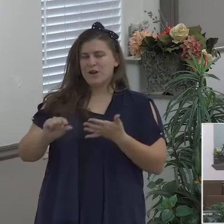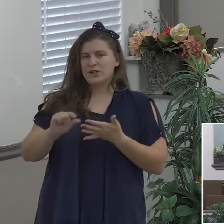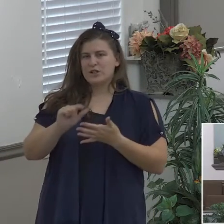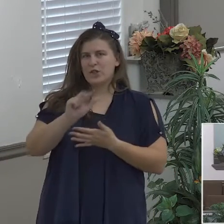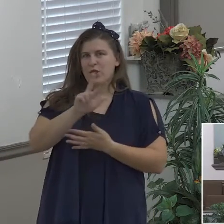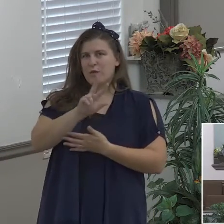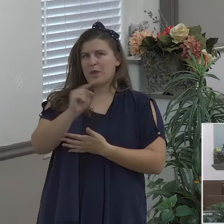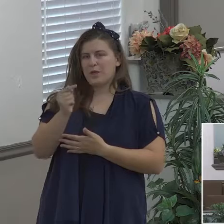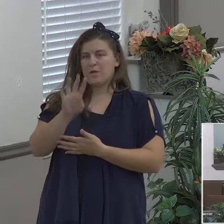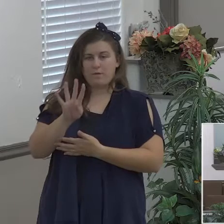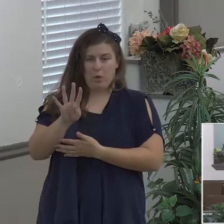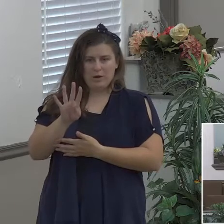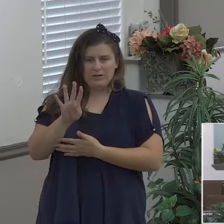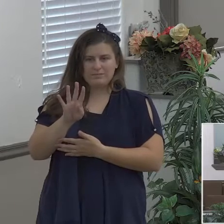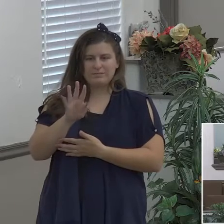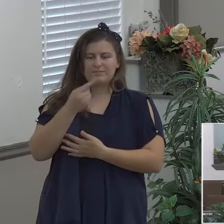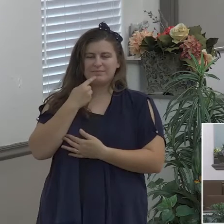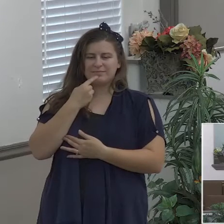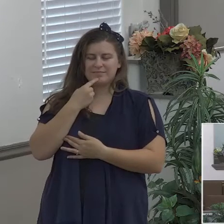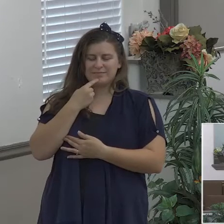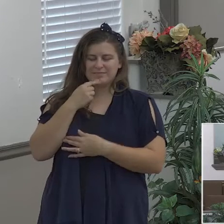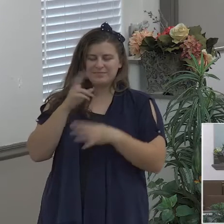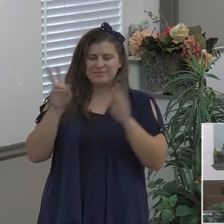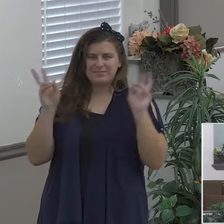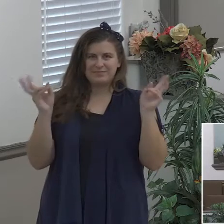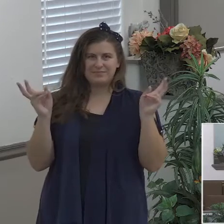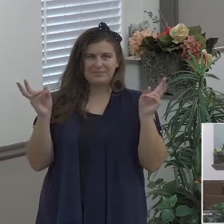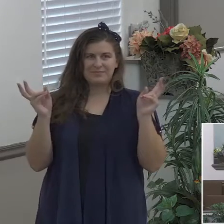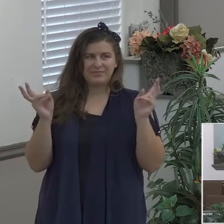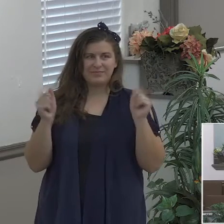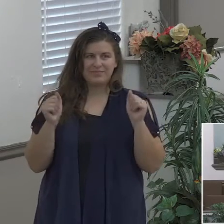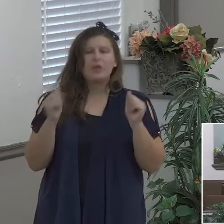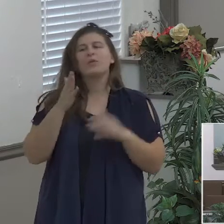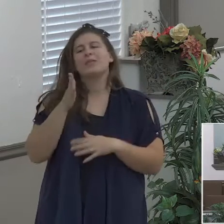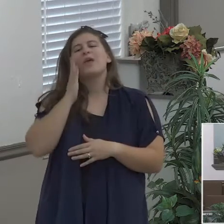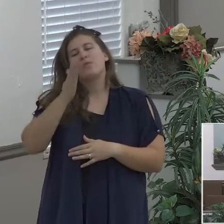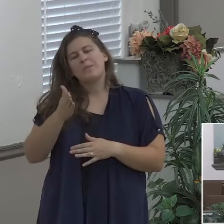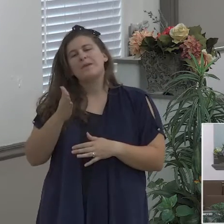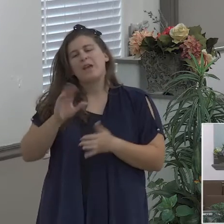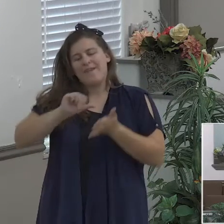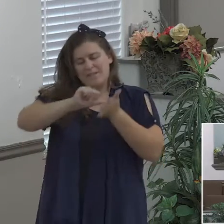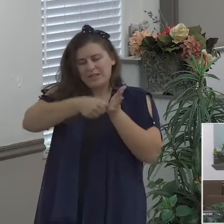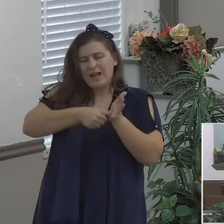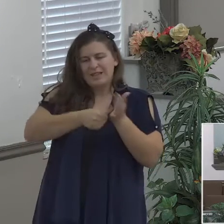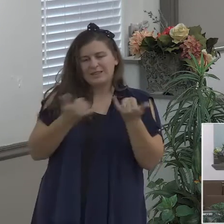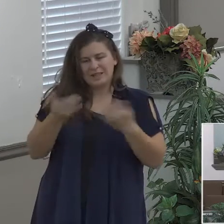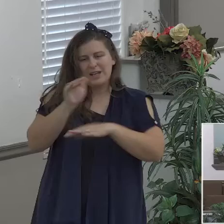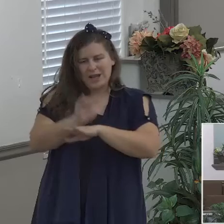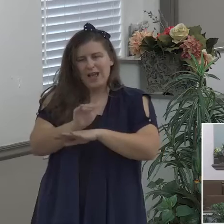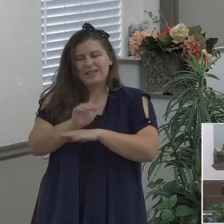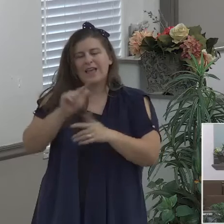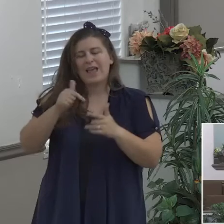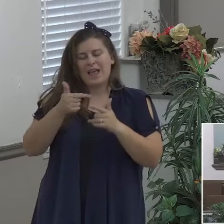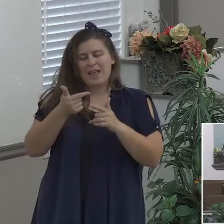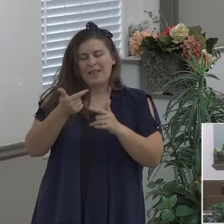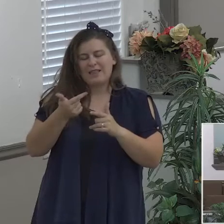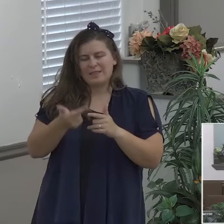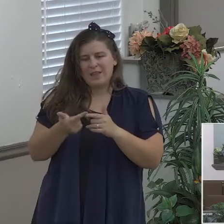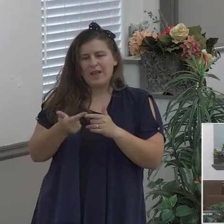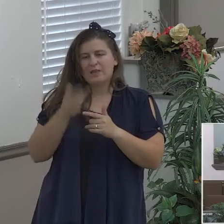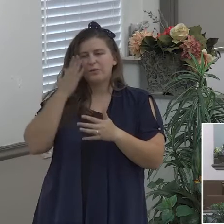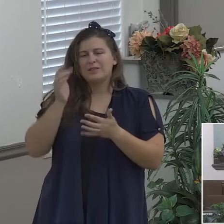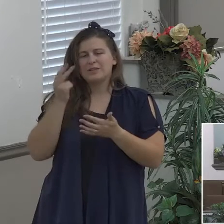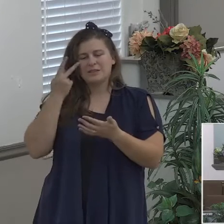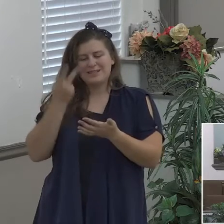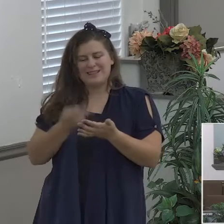is going to be our key verses tonight and I want you to I want you to see these the